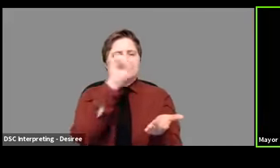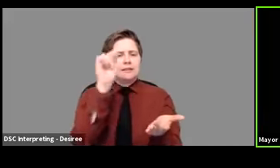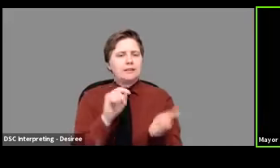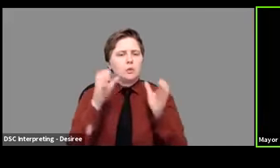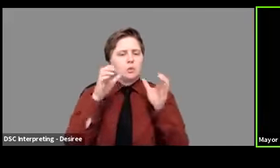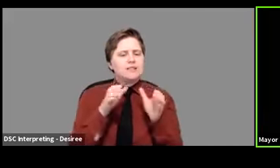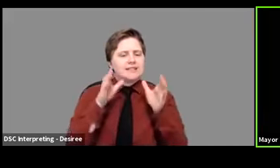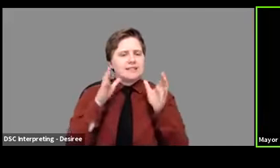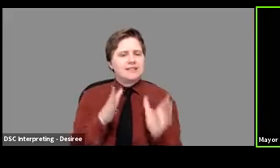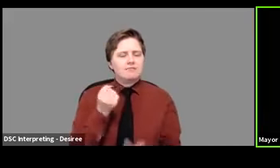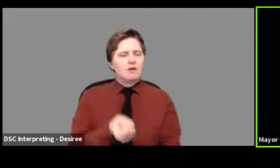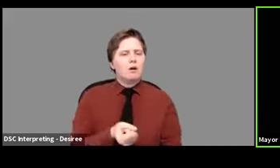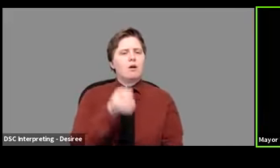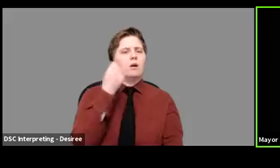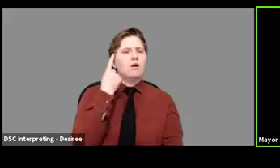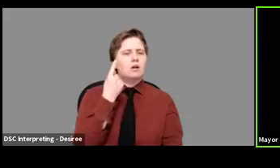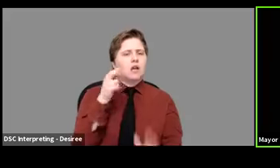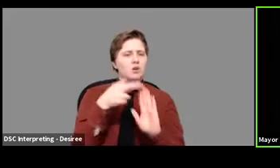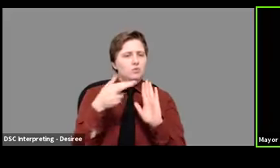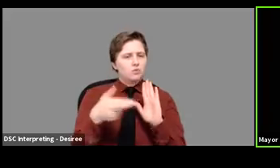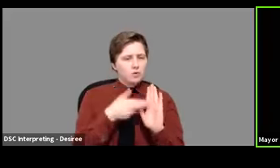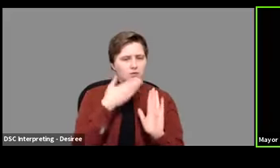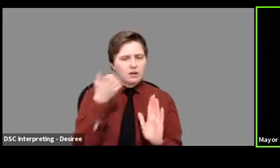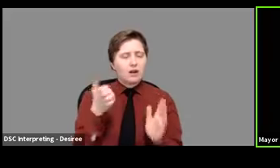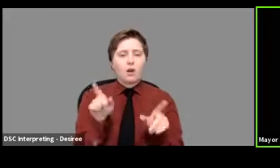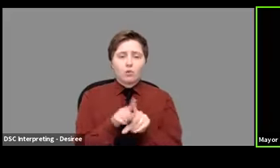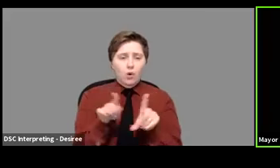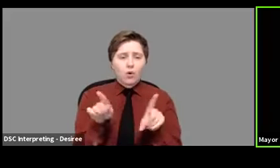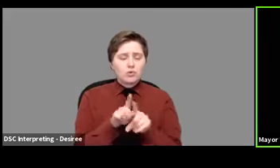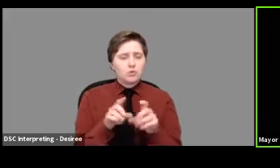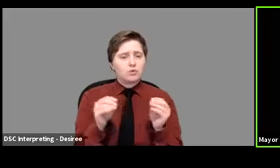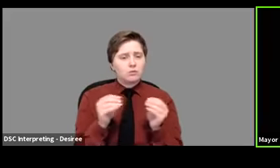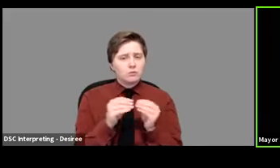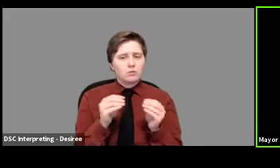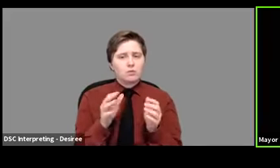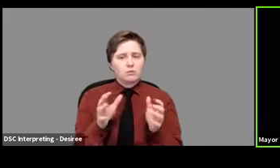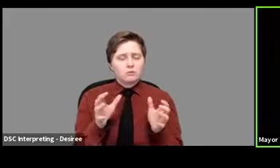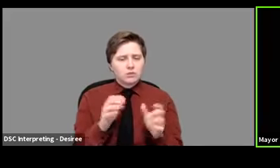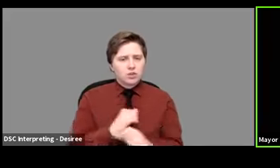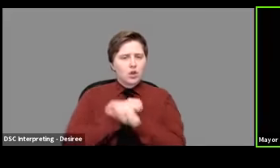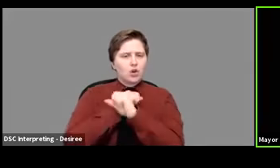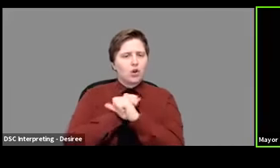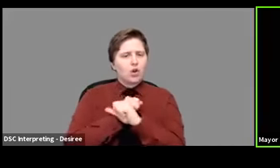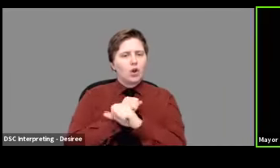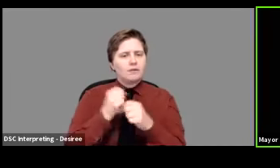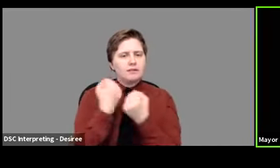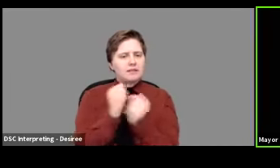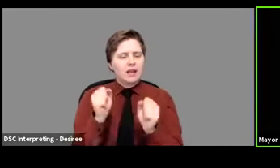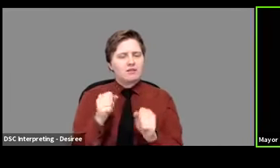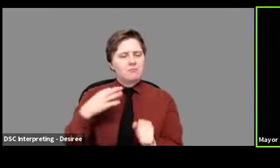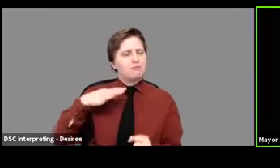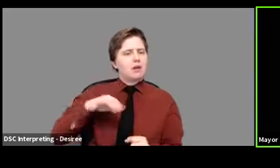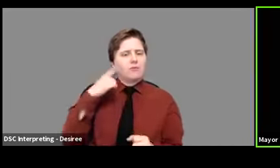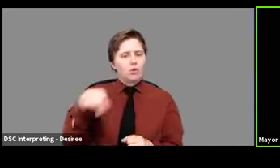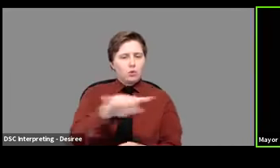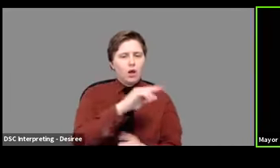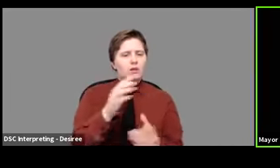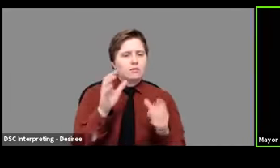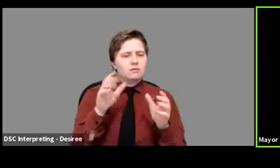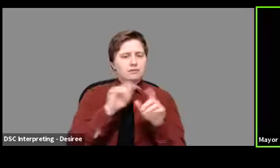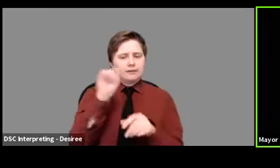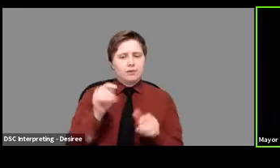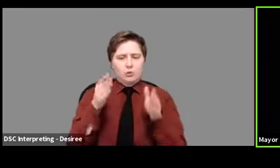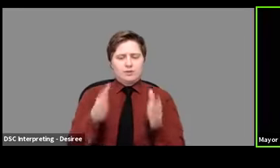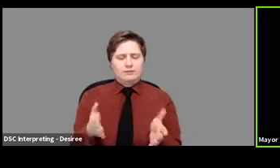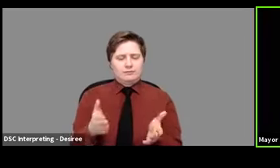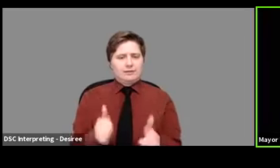citizens understand the rules and to further, uh, guard the safety and welfare of Toledoans. Uh, talked to the